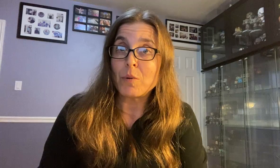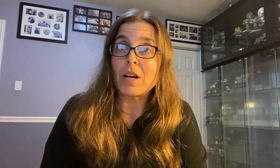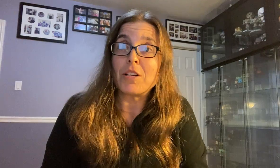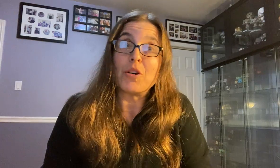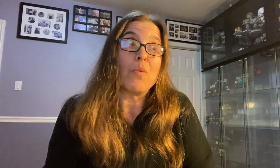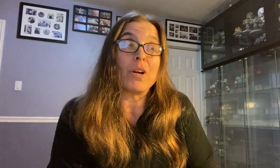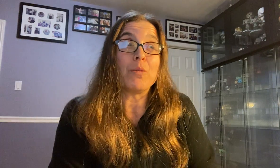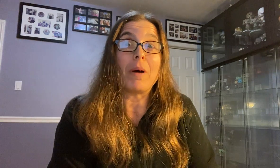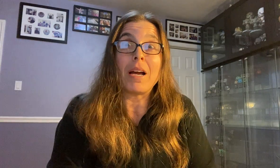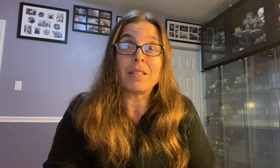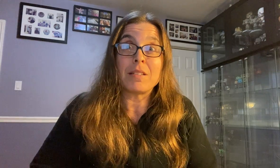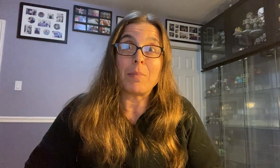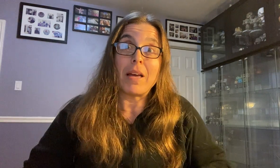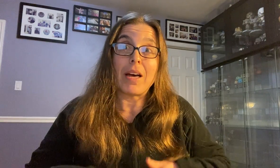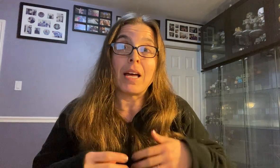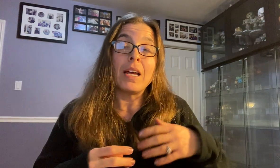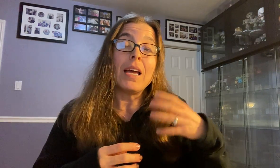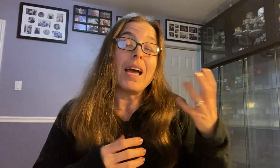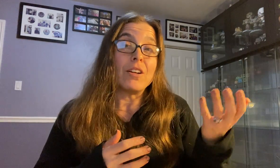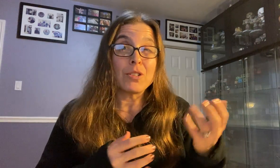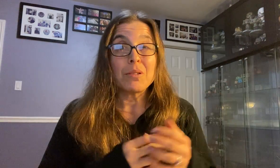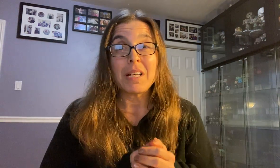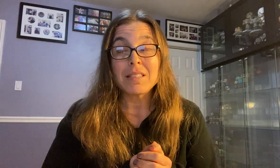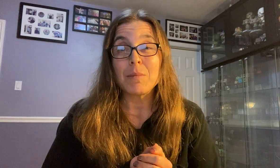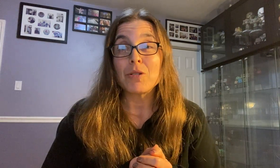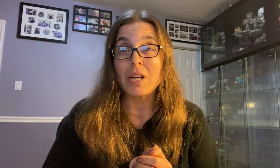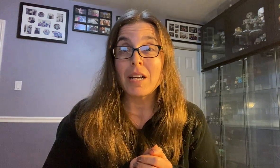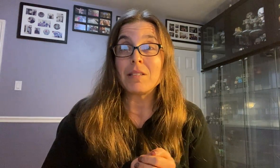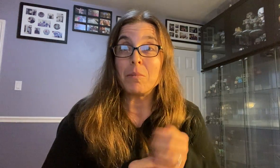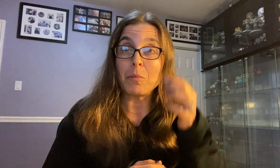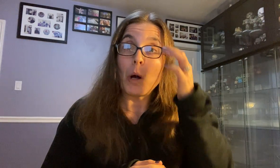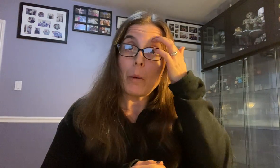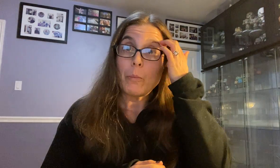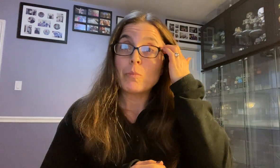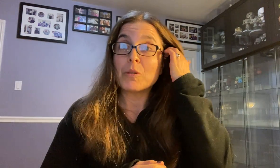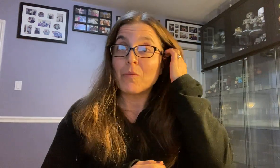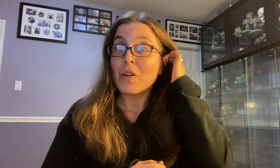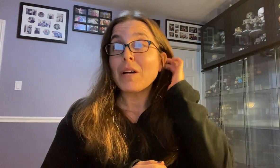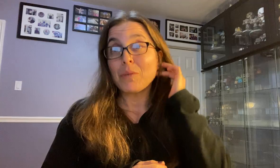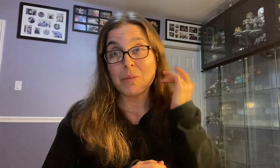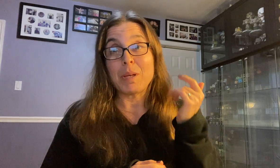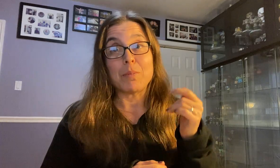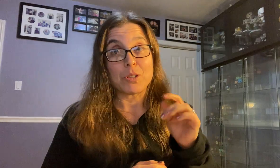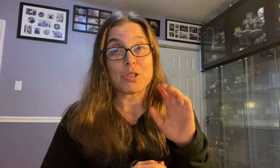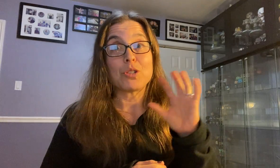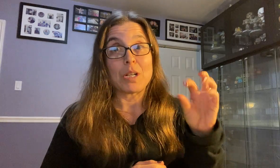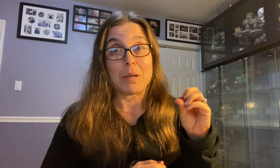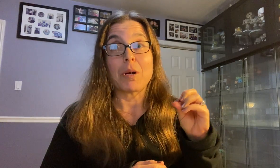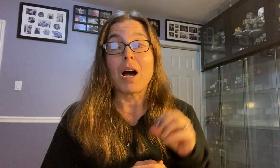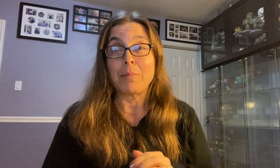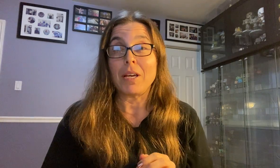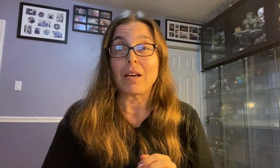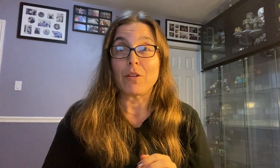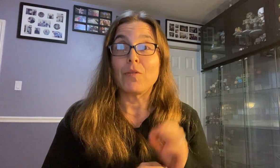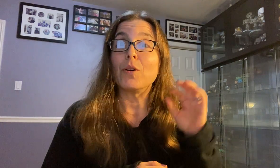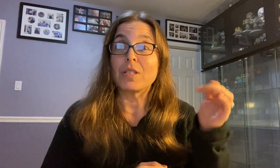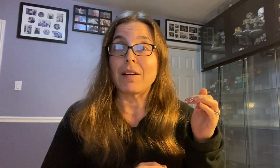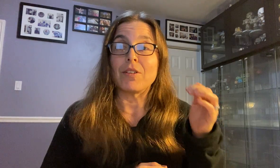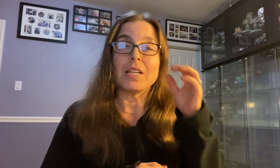work. I don't want you biased by that. And also last semester, had some fun with people just straight up copying other folks after they